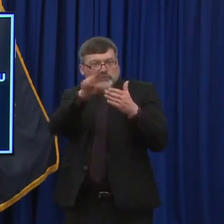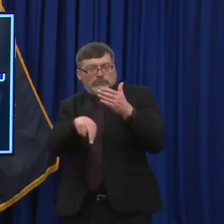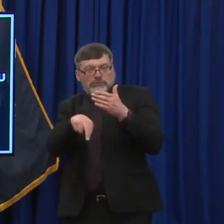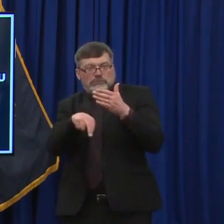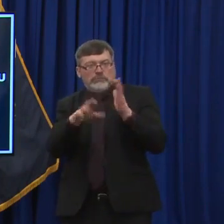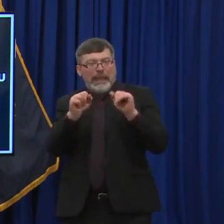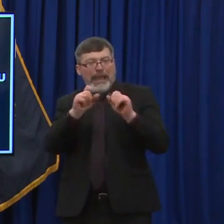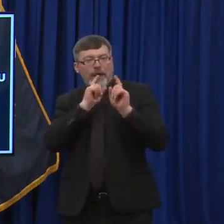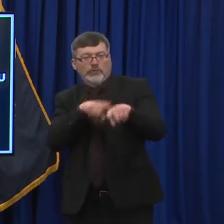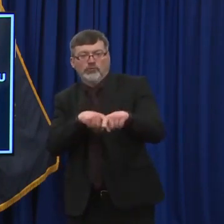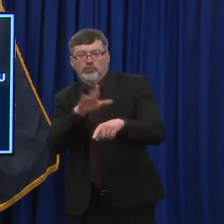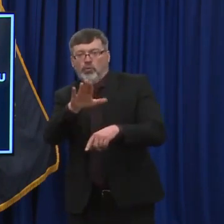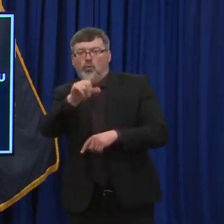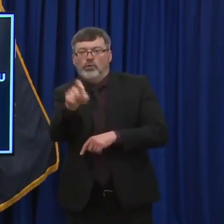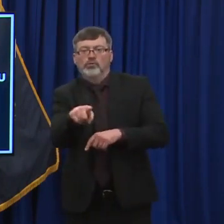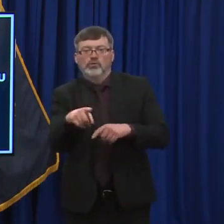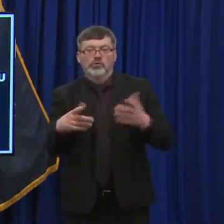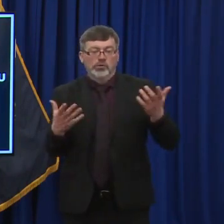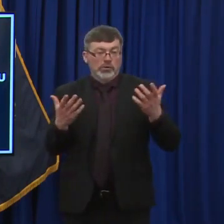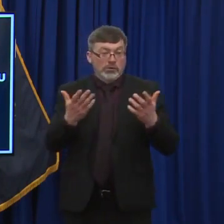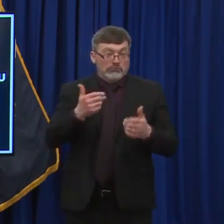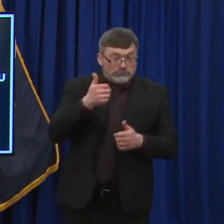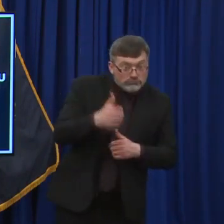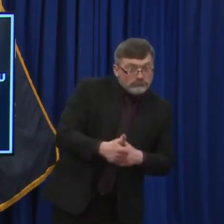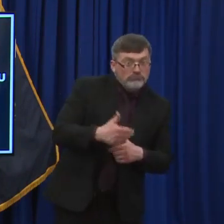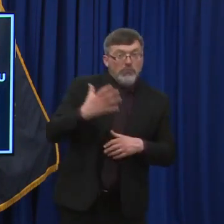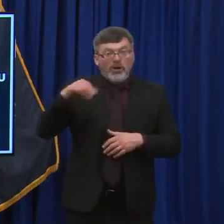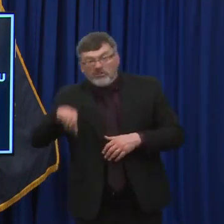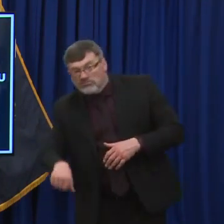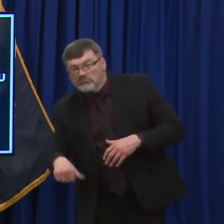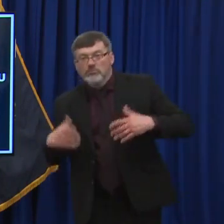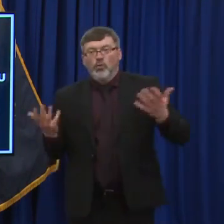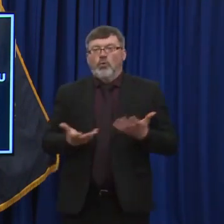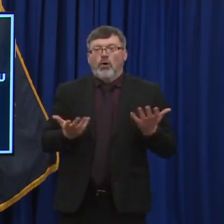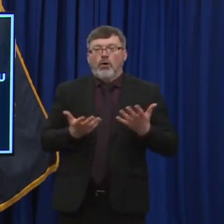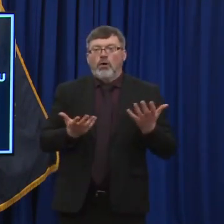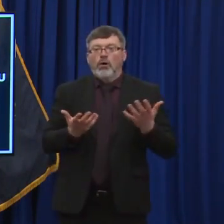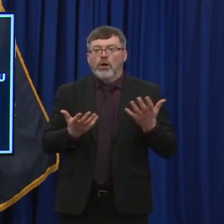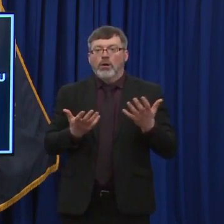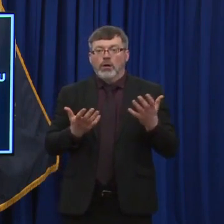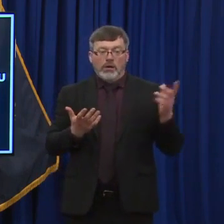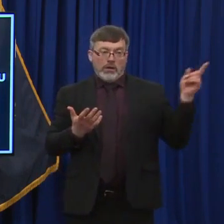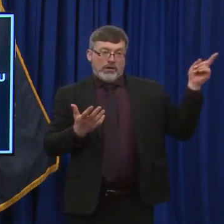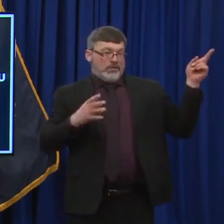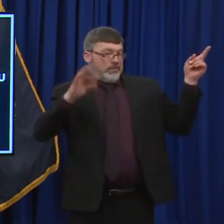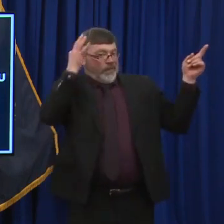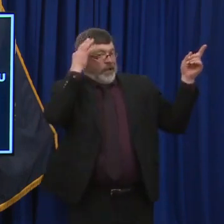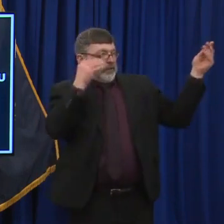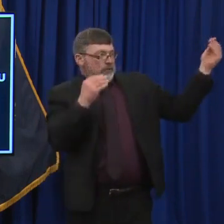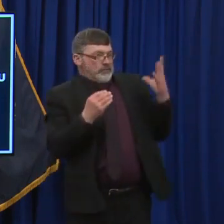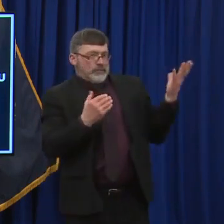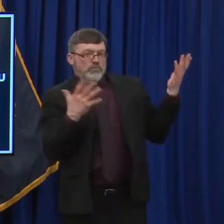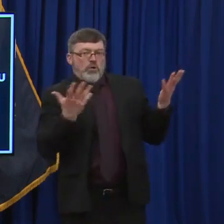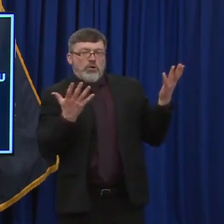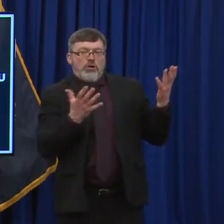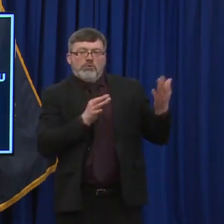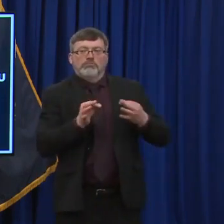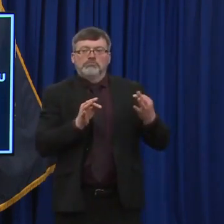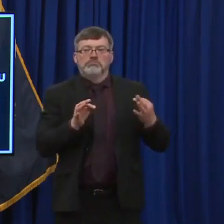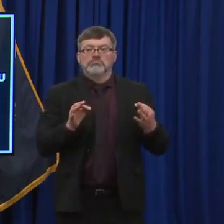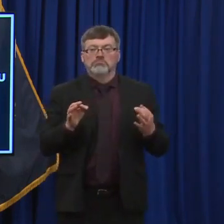children. So, you know, again, we're going off what we're hearing from the federal government, but what we've heard is that potentially by the end of summer,